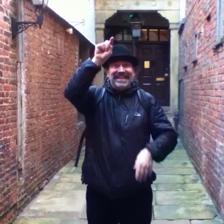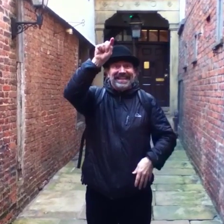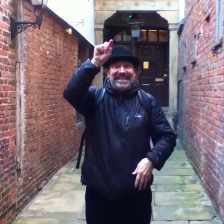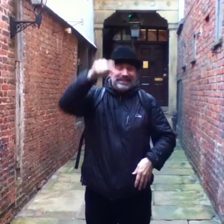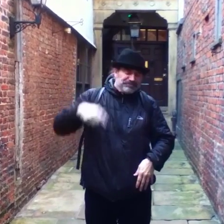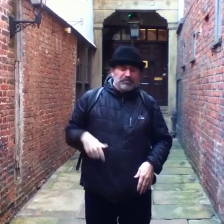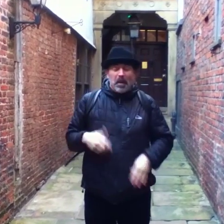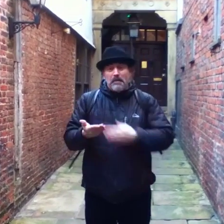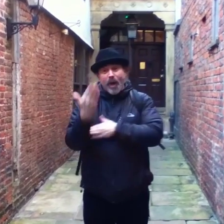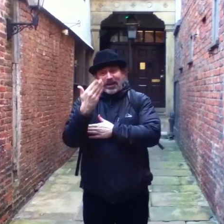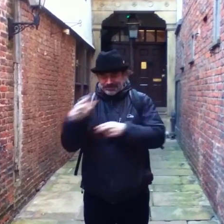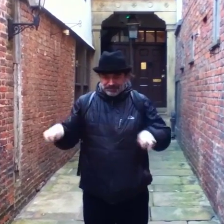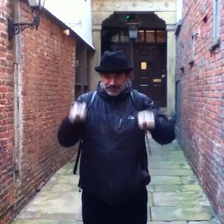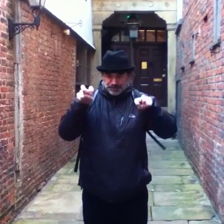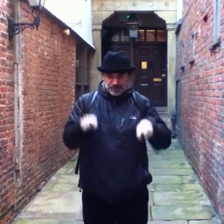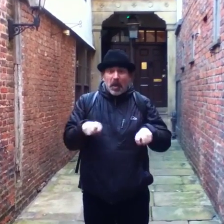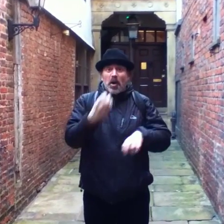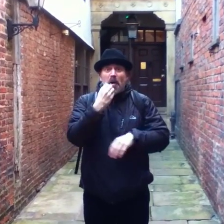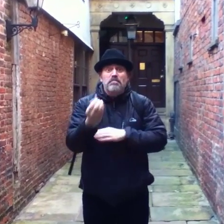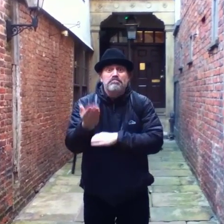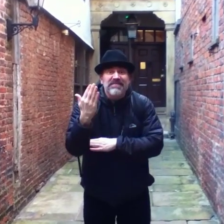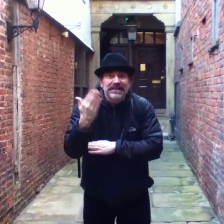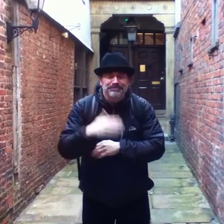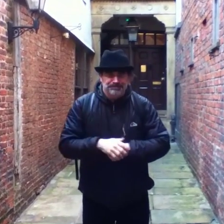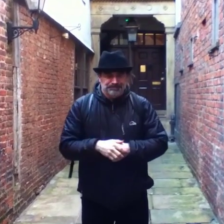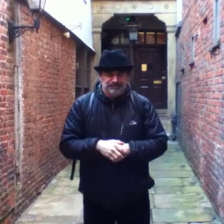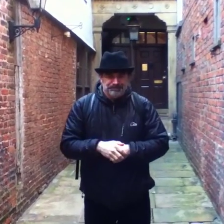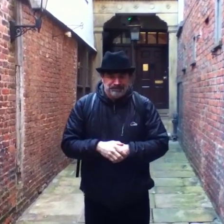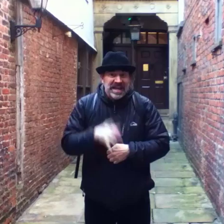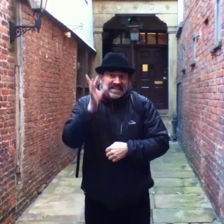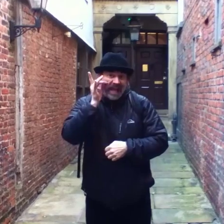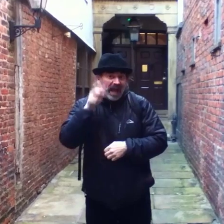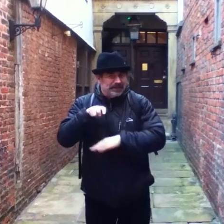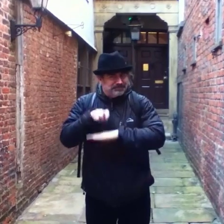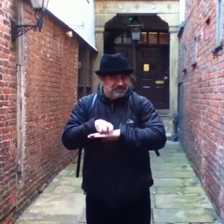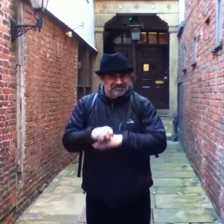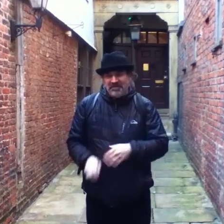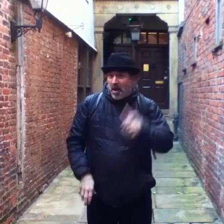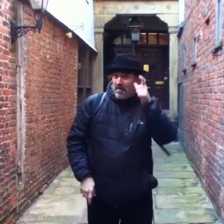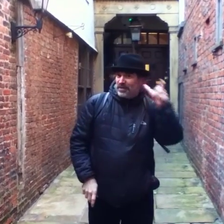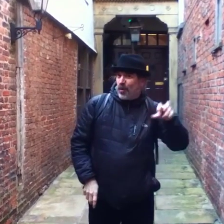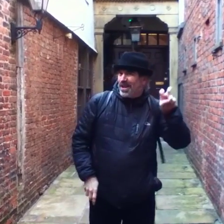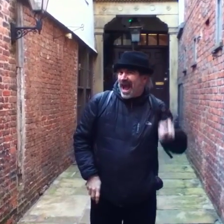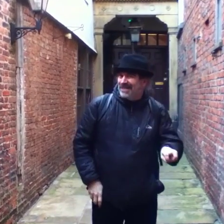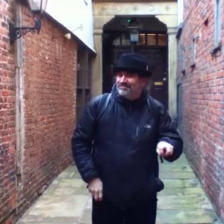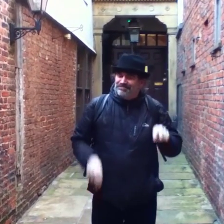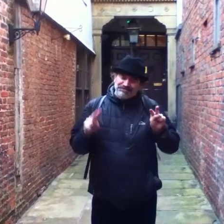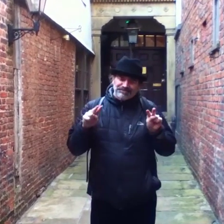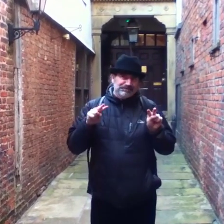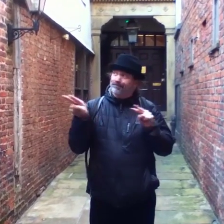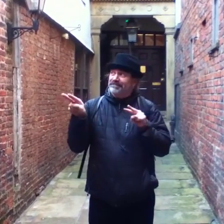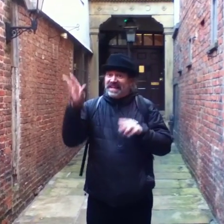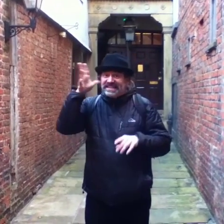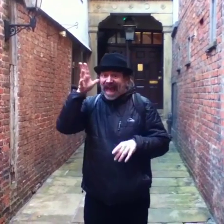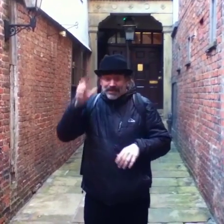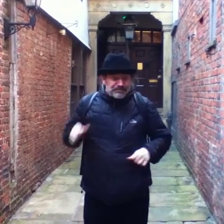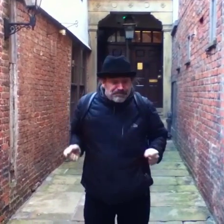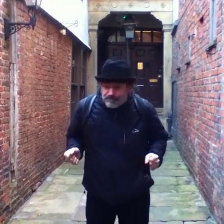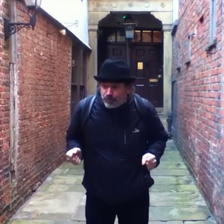happily on the third floor. In the morning, Daddy Juan woke up both the kids for breakfast. Douglas and Marisol were both sitting at